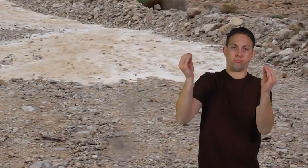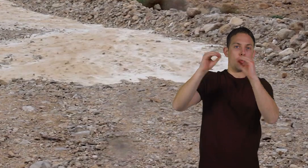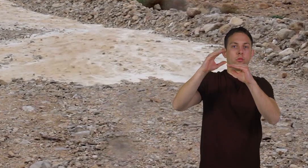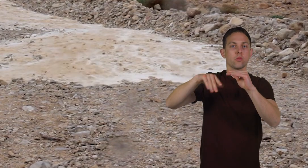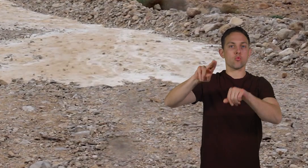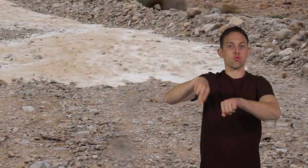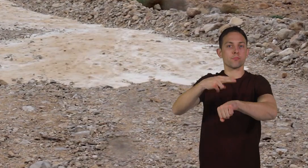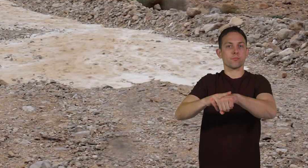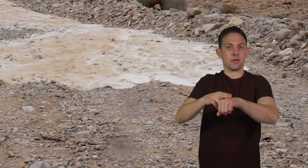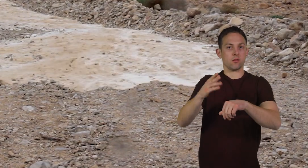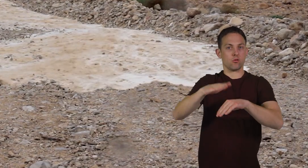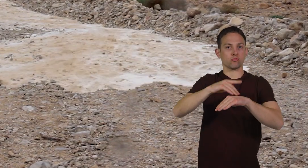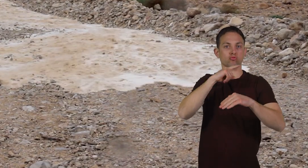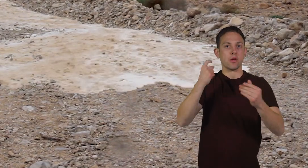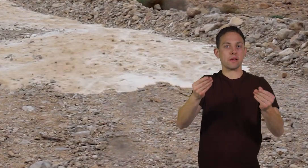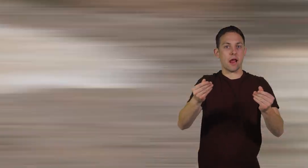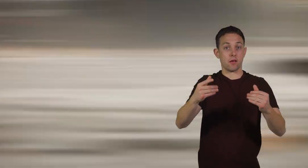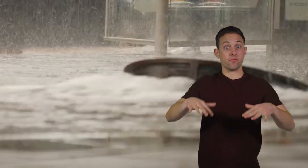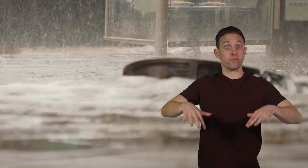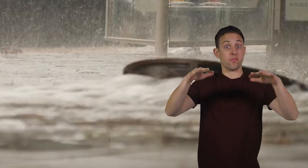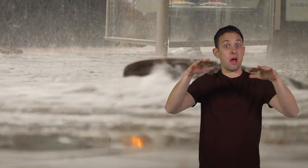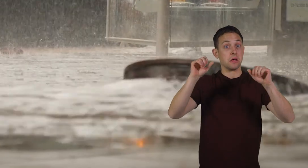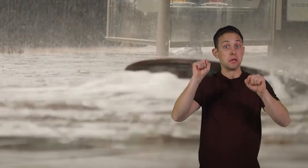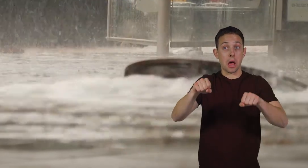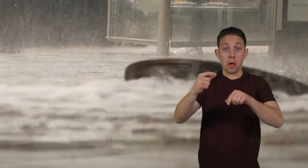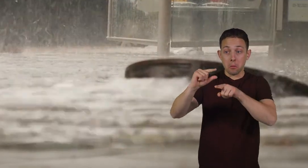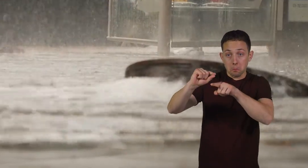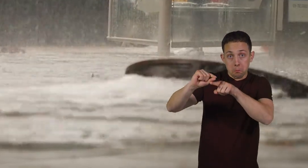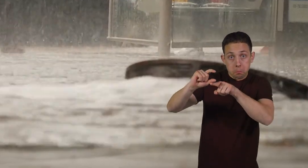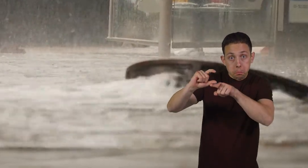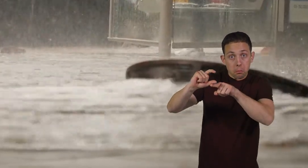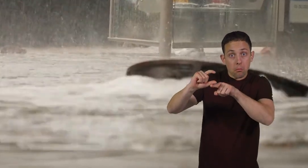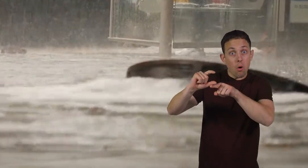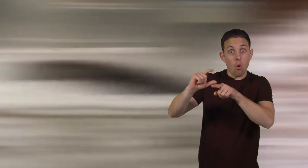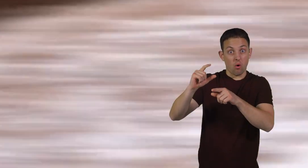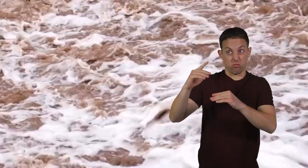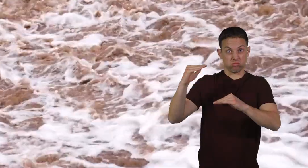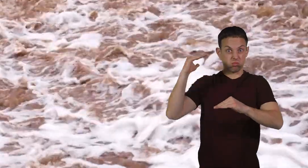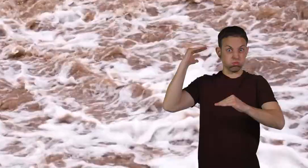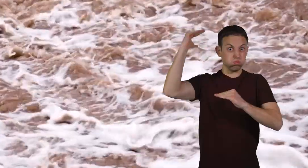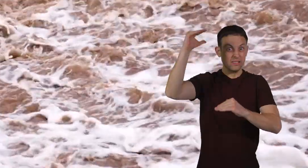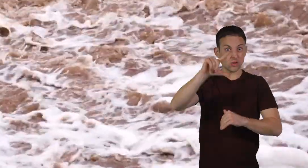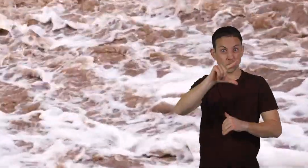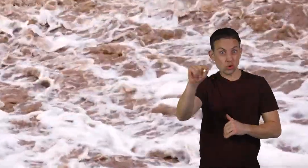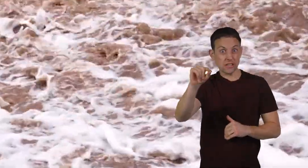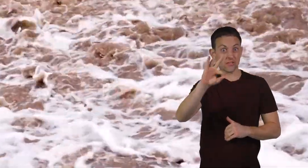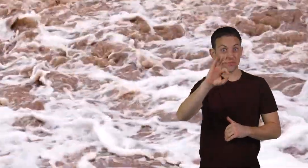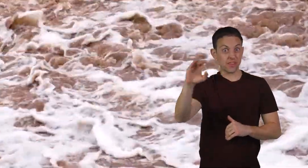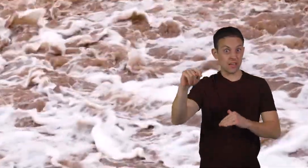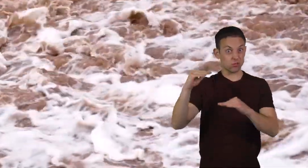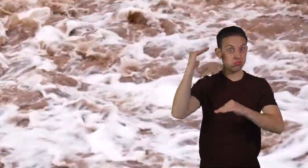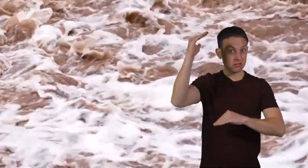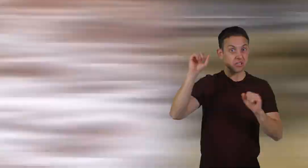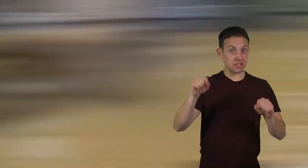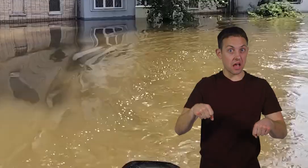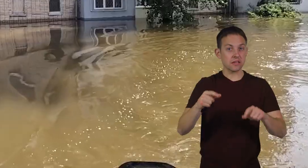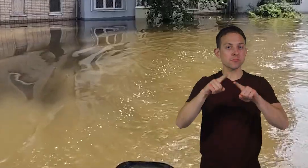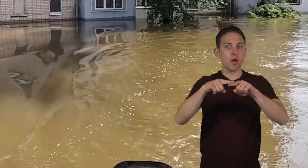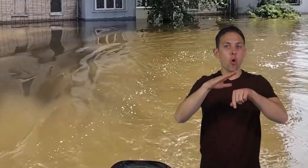normally dry land. Floods can be a few inches high to around 20 feet high, depending on